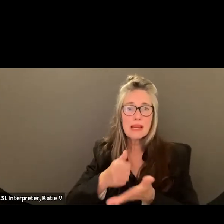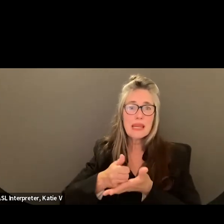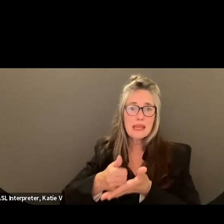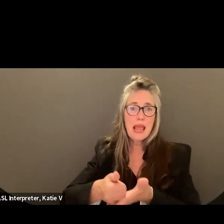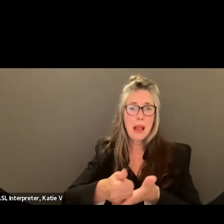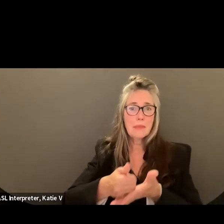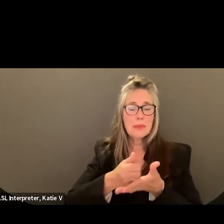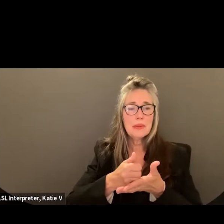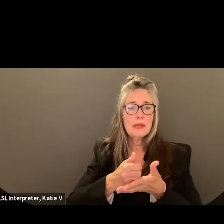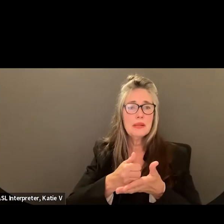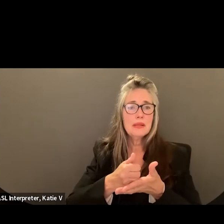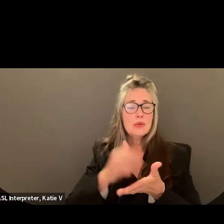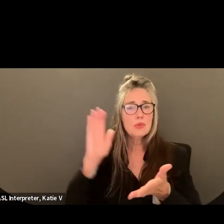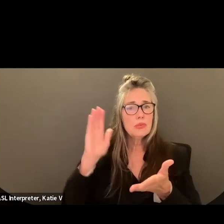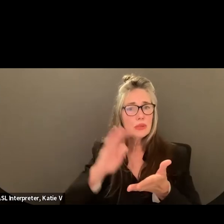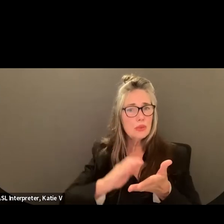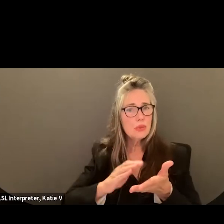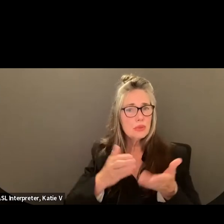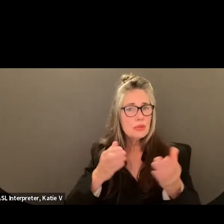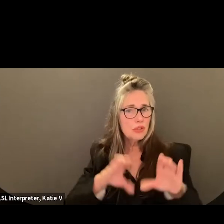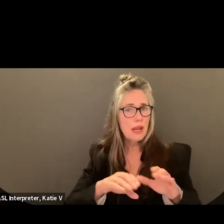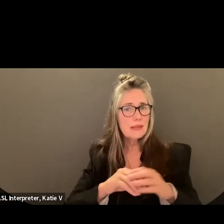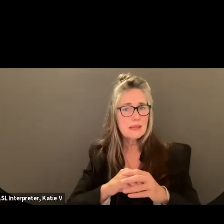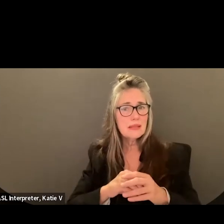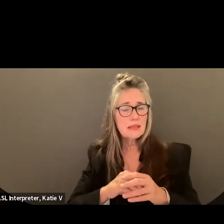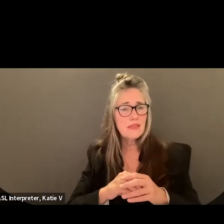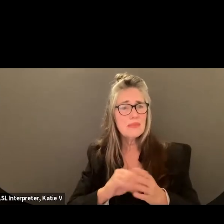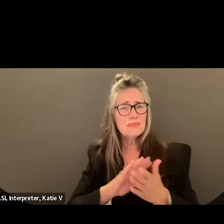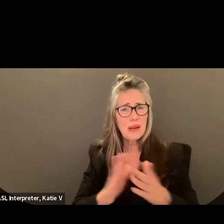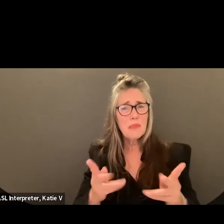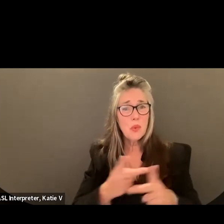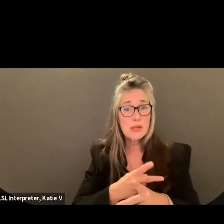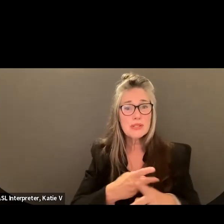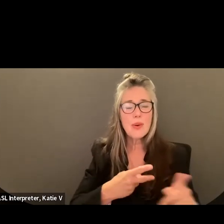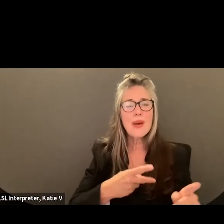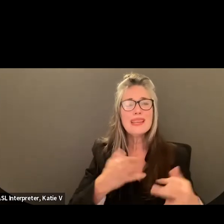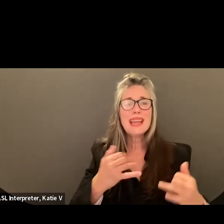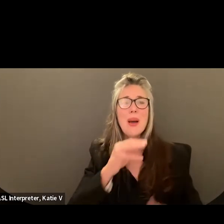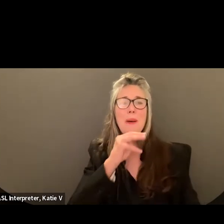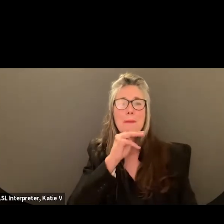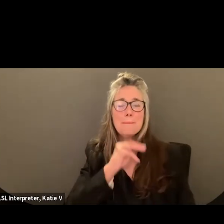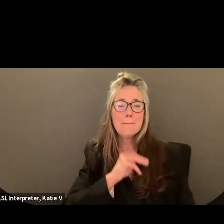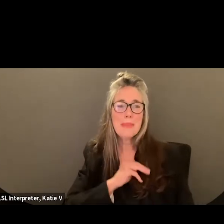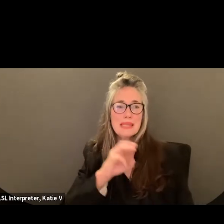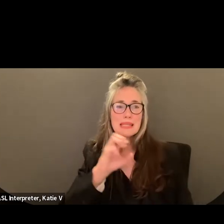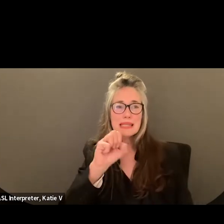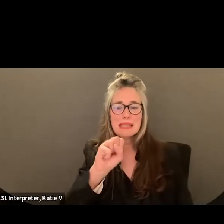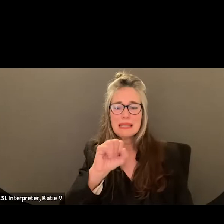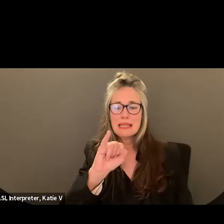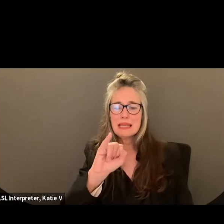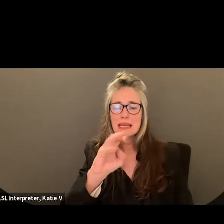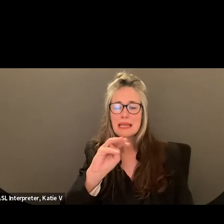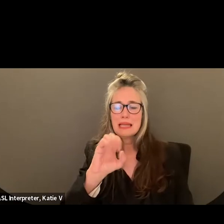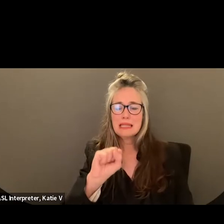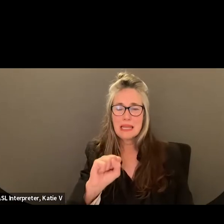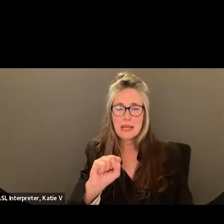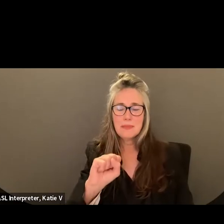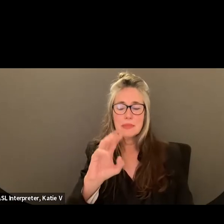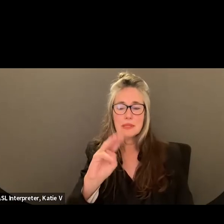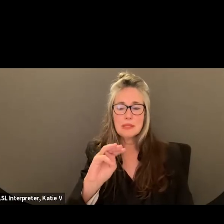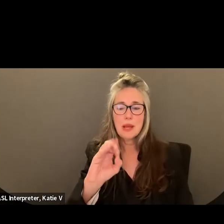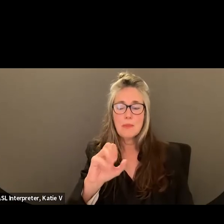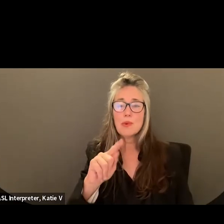to go ahead and state that. And Miss Simms-Milton, would you like to go next? Yes, thank you. Thank you very much.